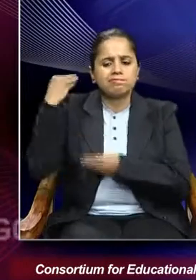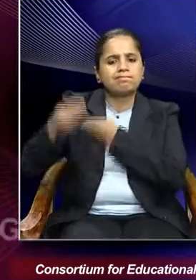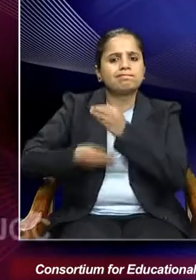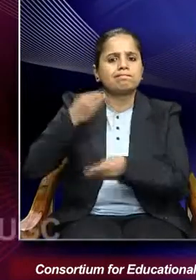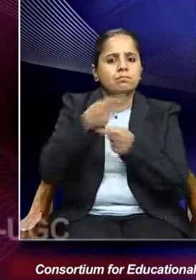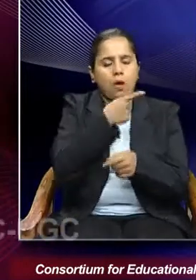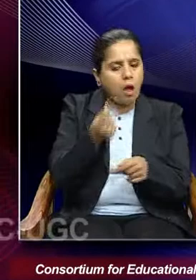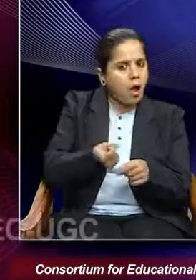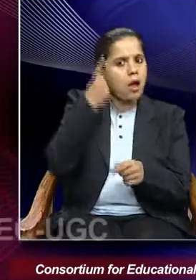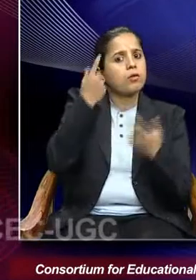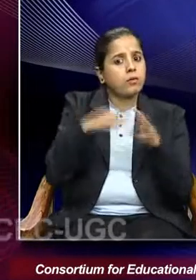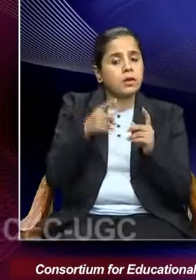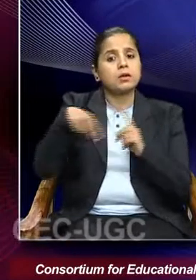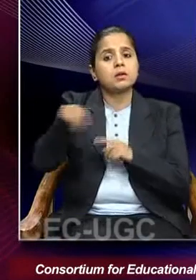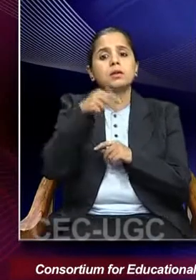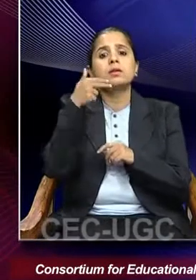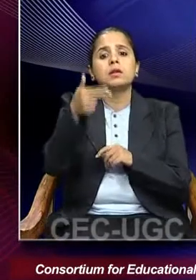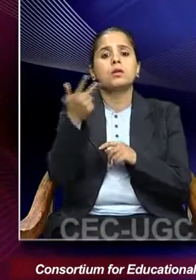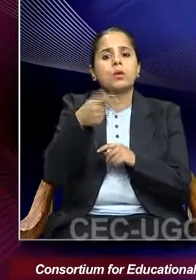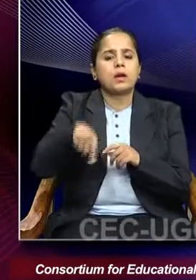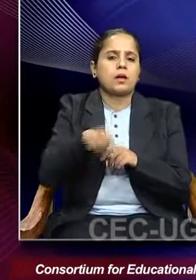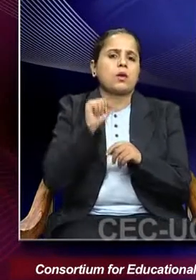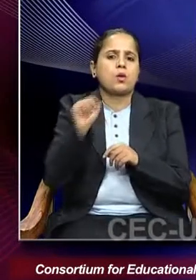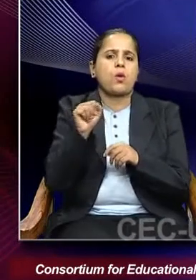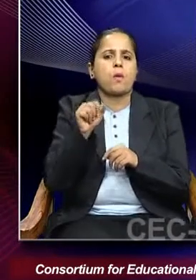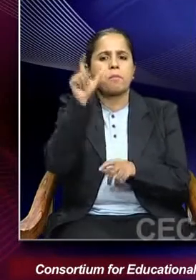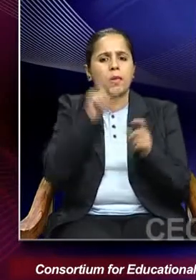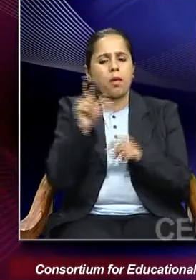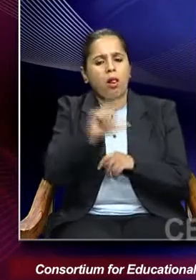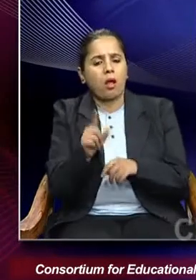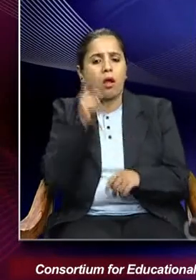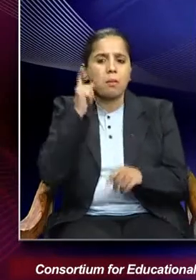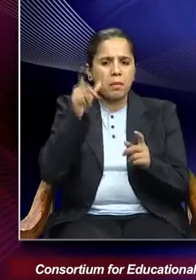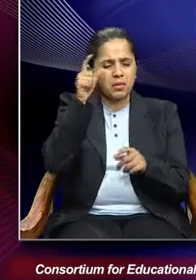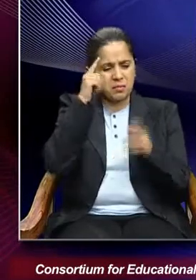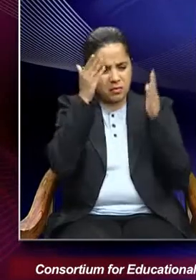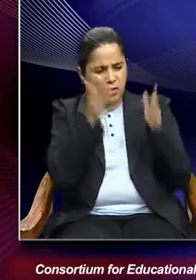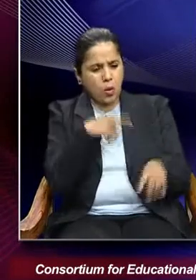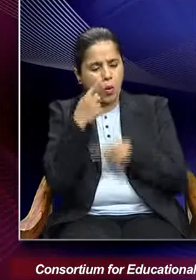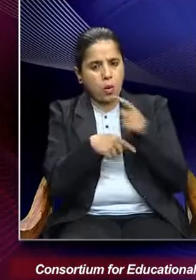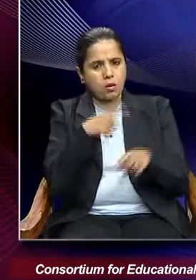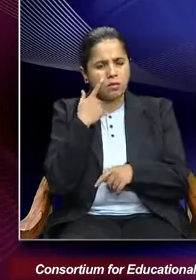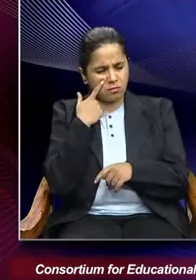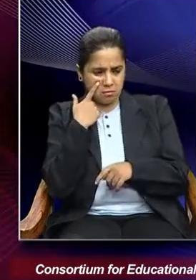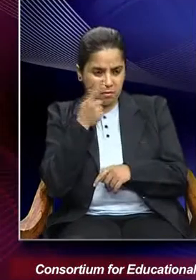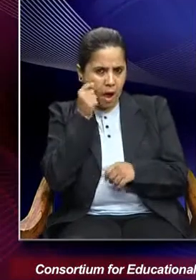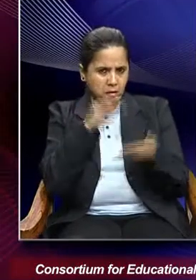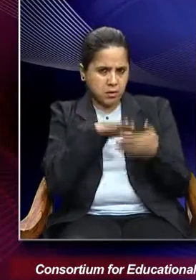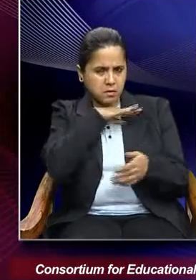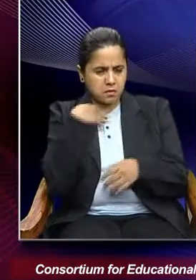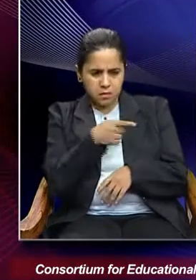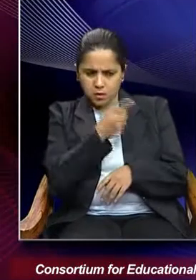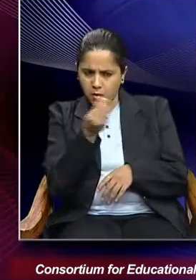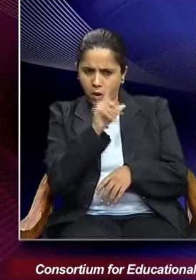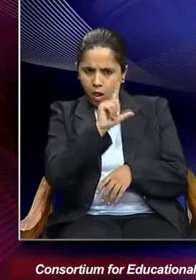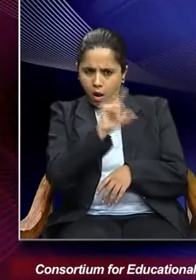society. That is, the sexual morality of a widow was always suspect while it was the